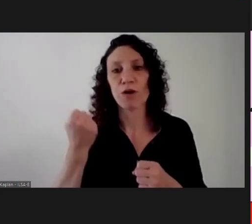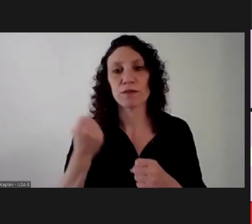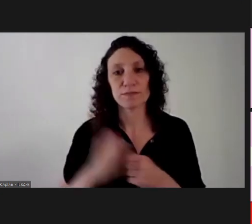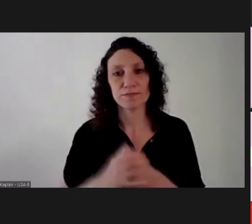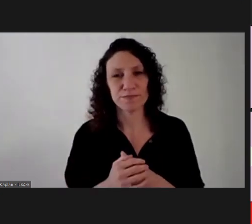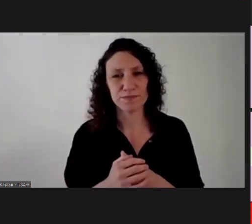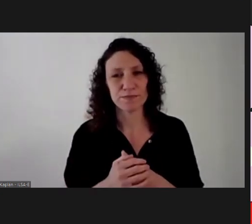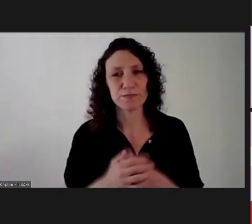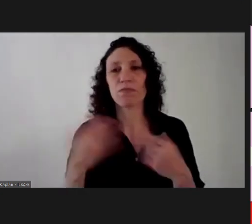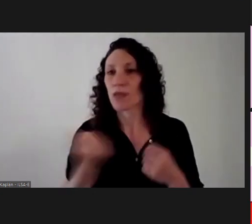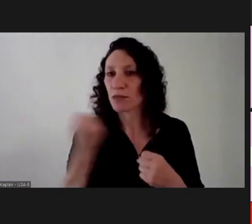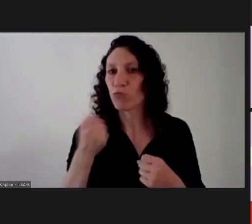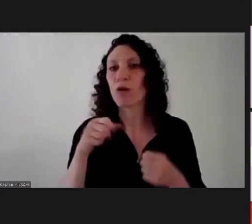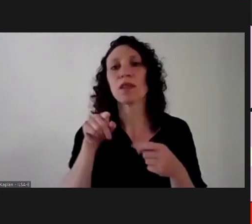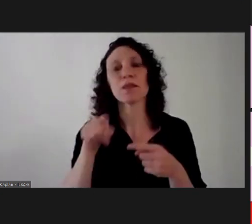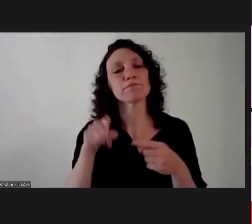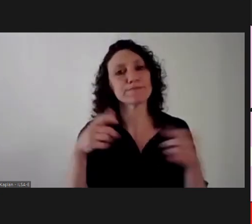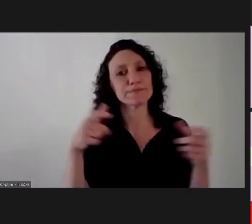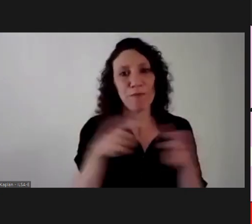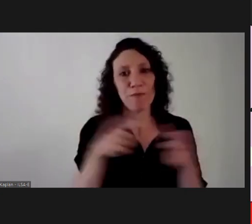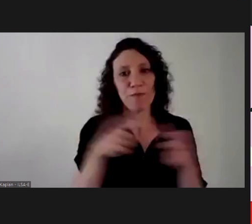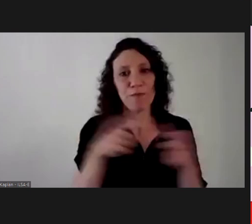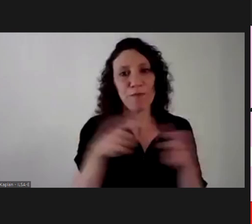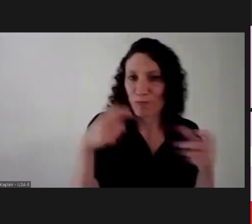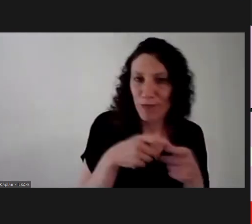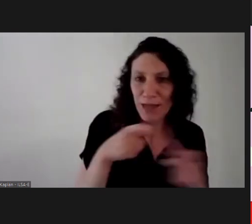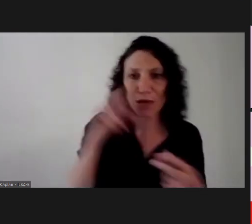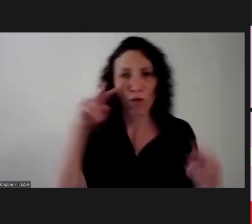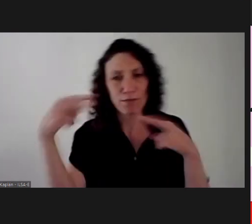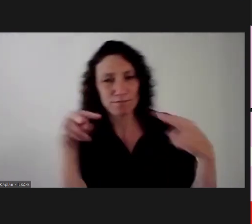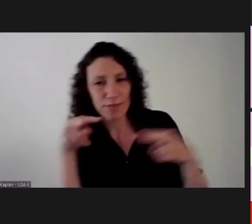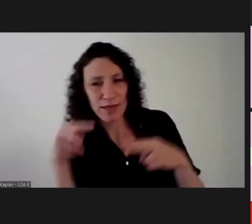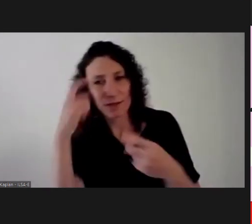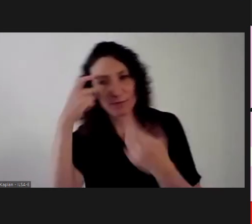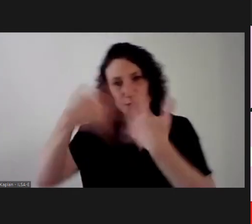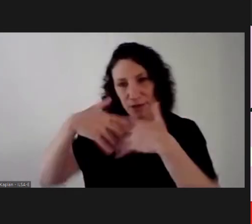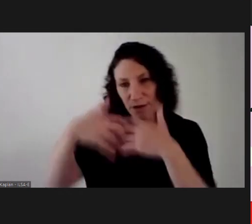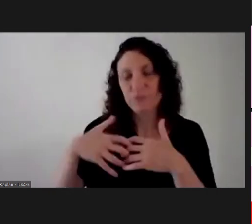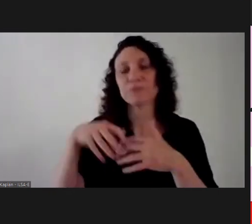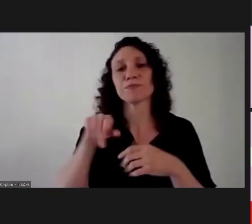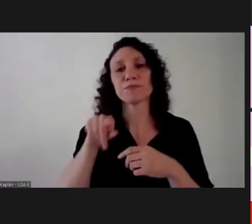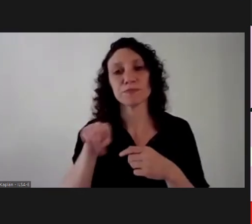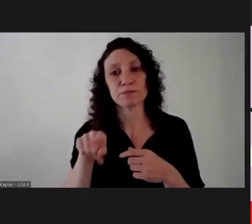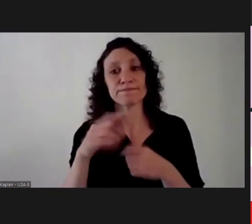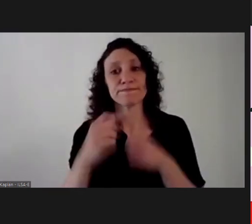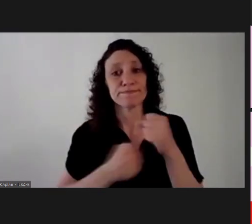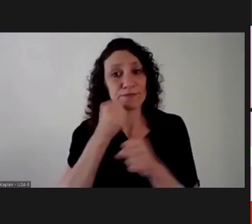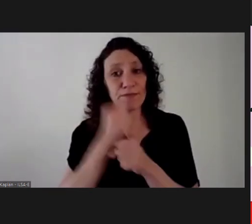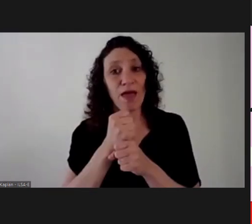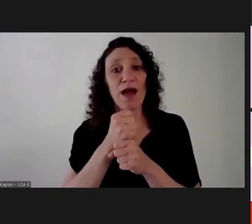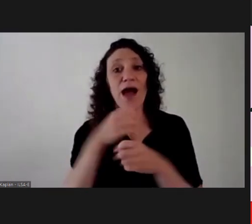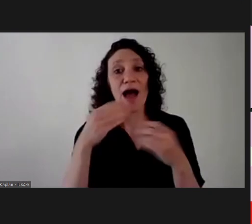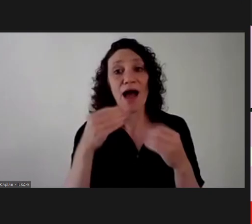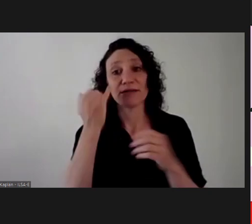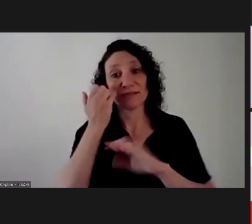increase the desire for films for affection and from strong and loving gazes